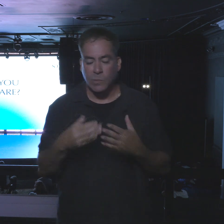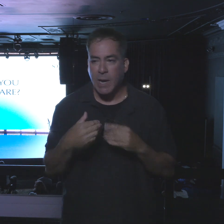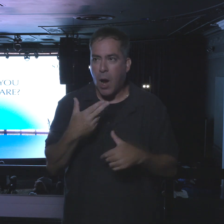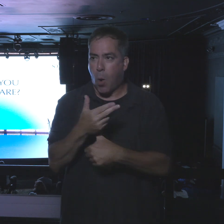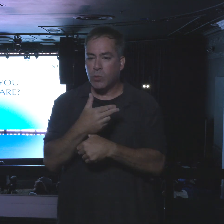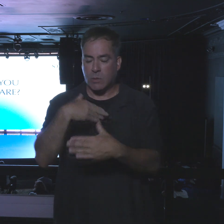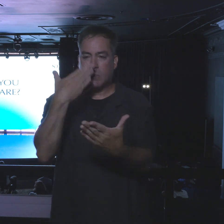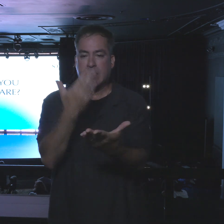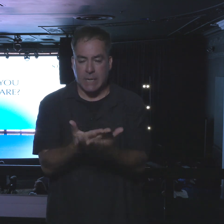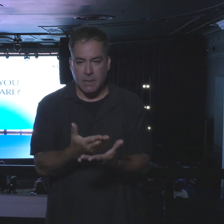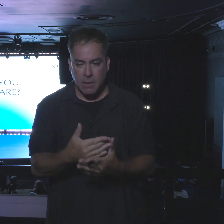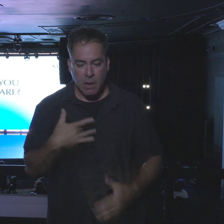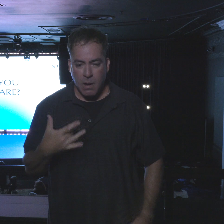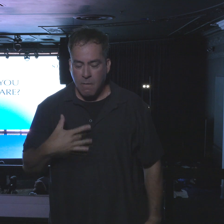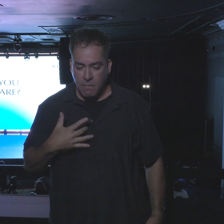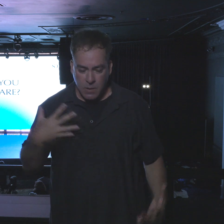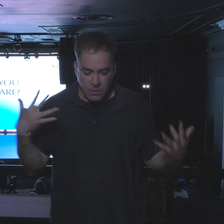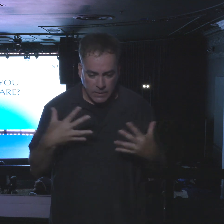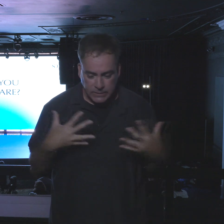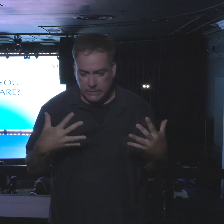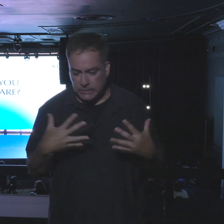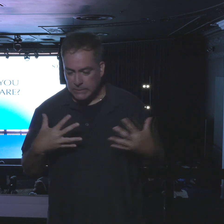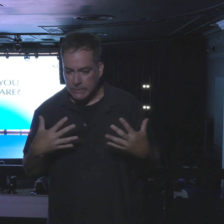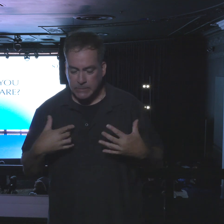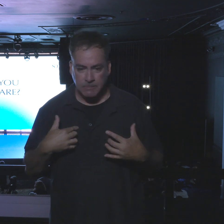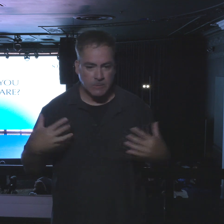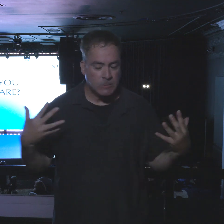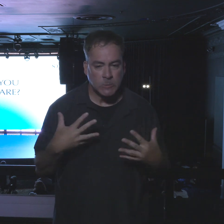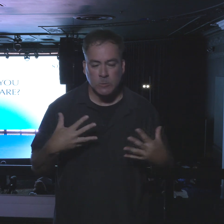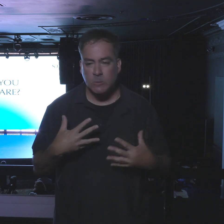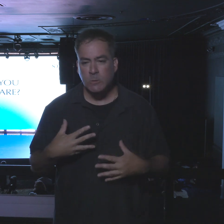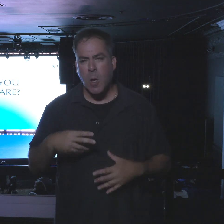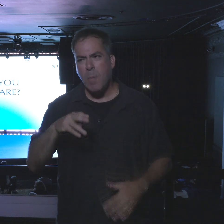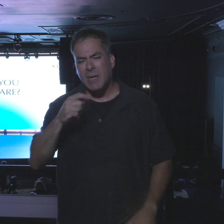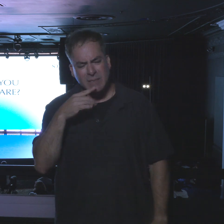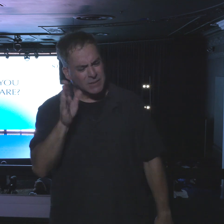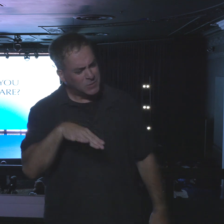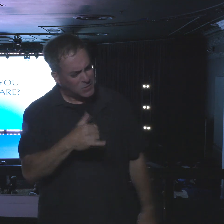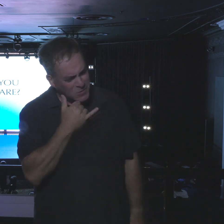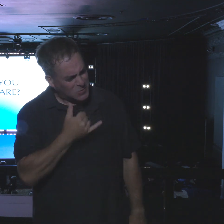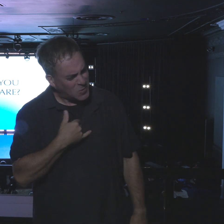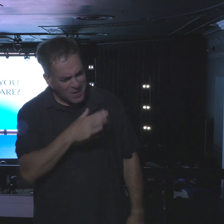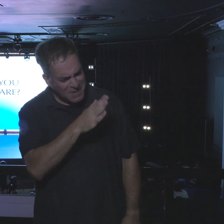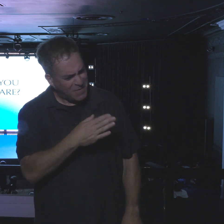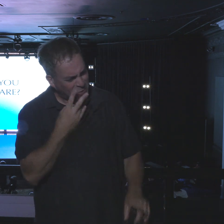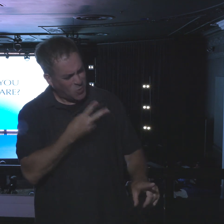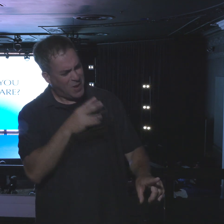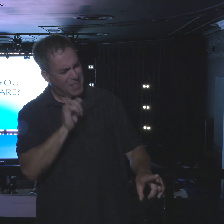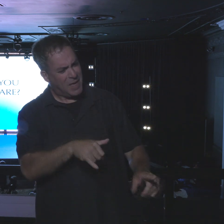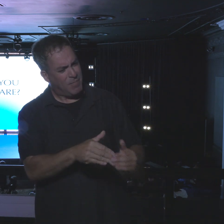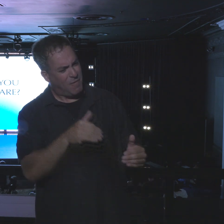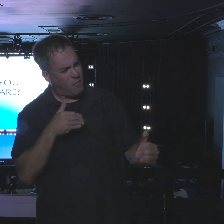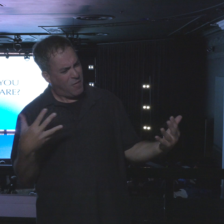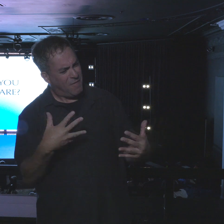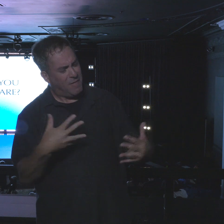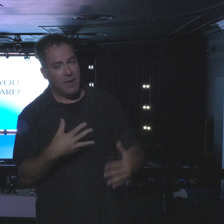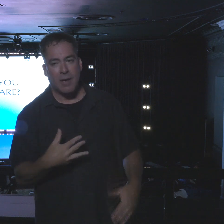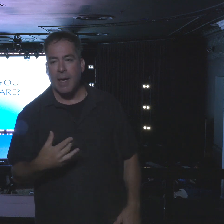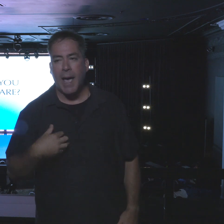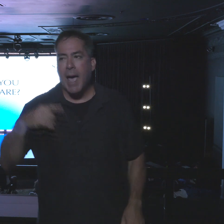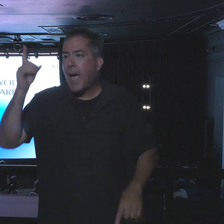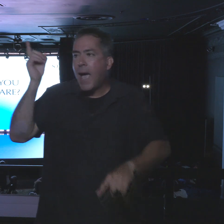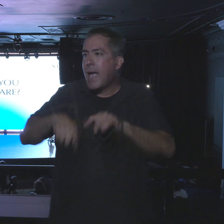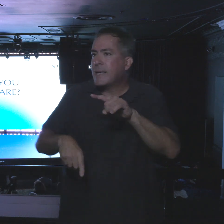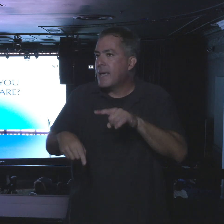I am panic stricken. Penny says, Rhi, what's wrong with you? I've never seen you like this. I couldn't even